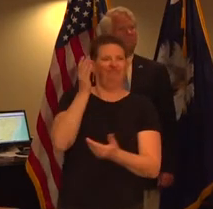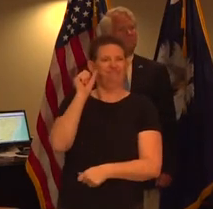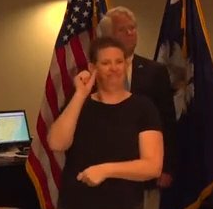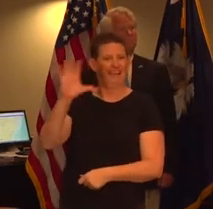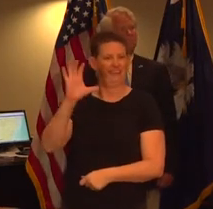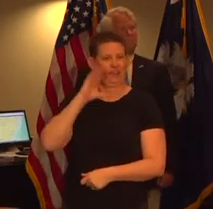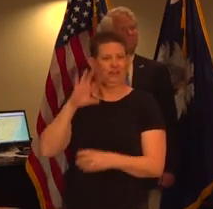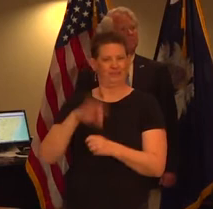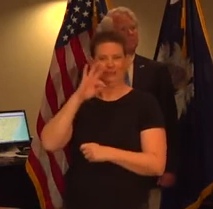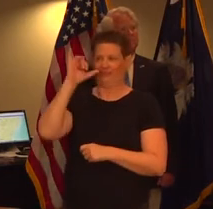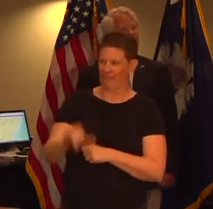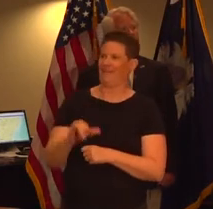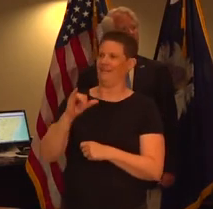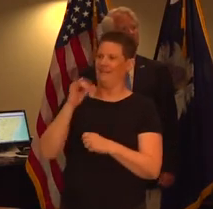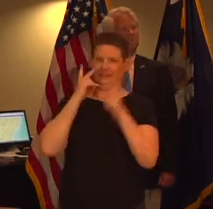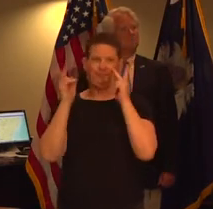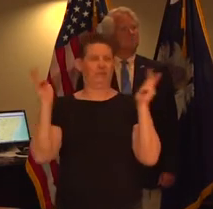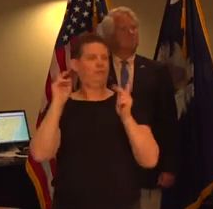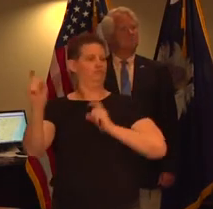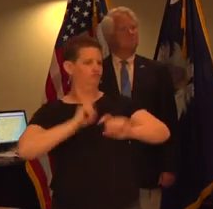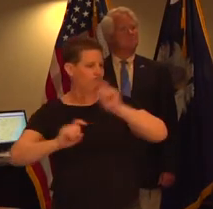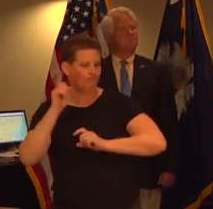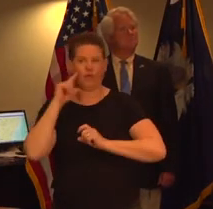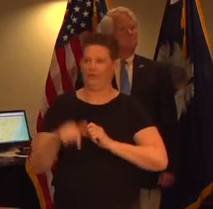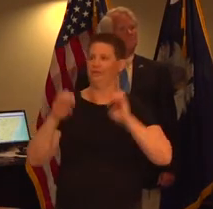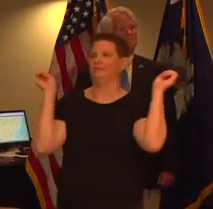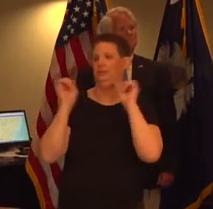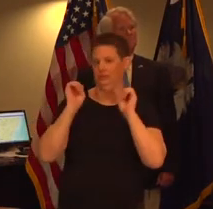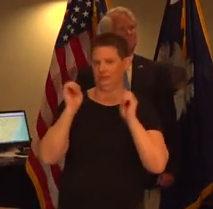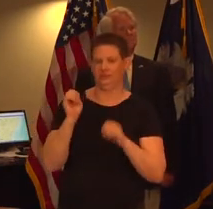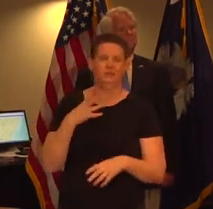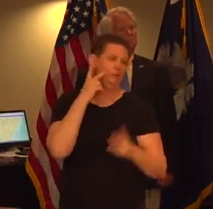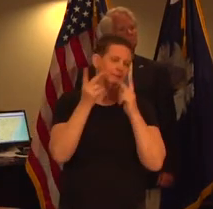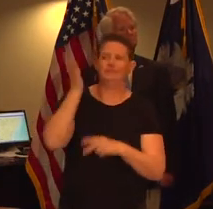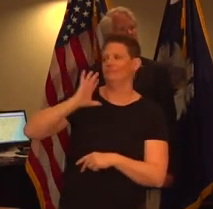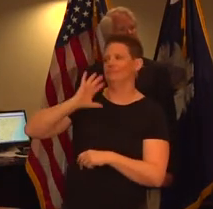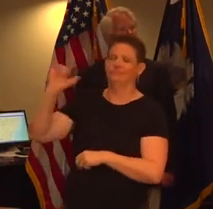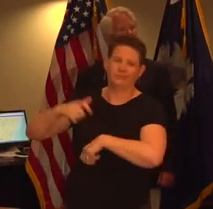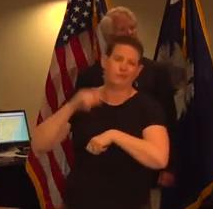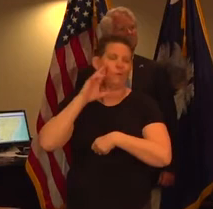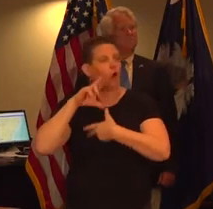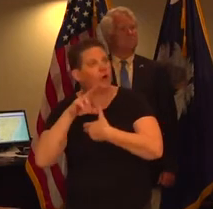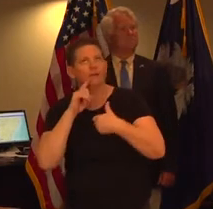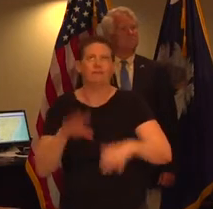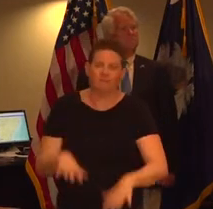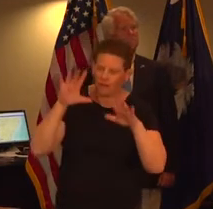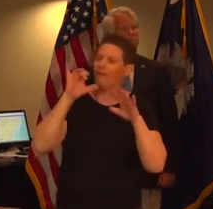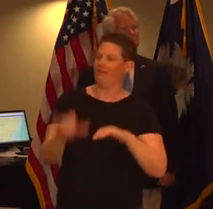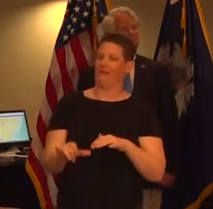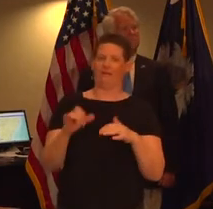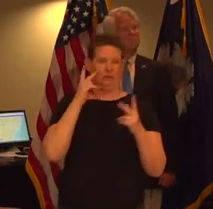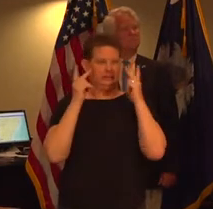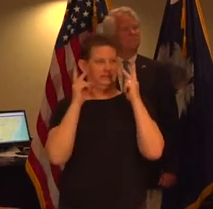that is so alive and well in this emergency as well as when we have others like hurricanes and floods it's neighbors